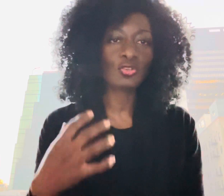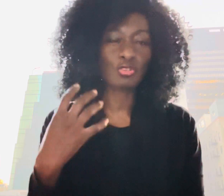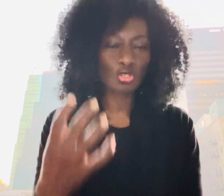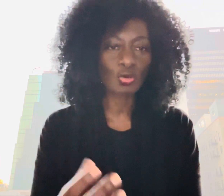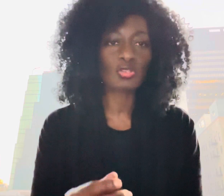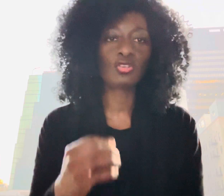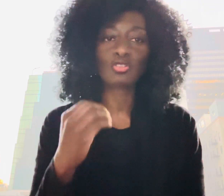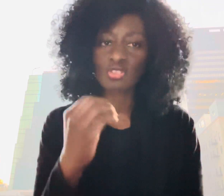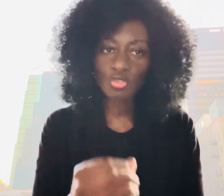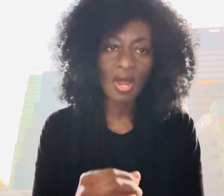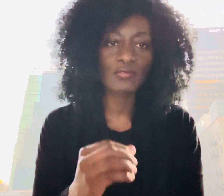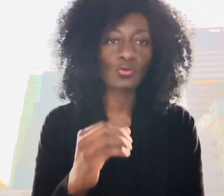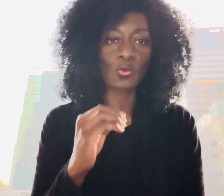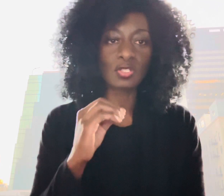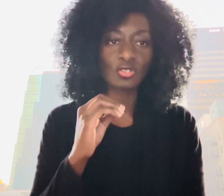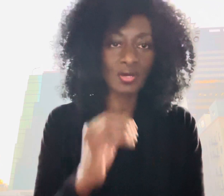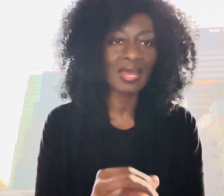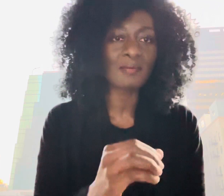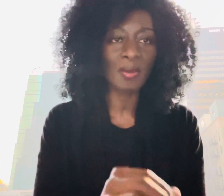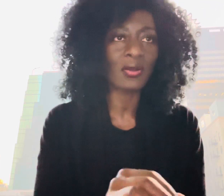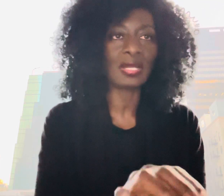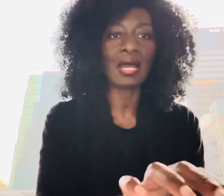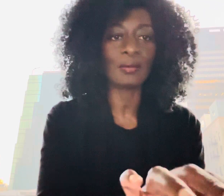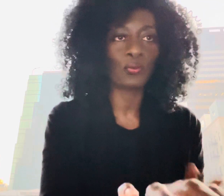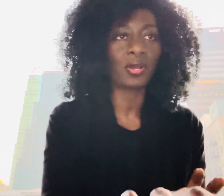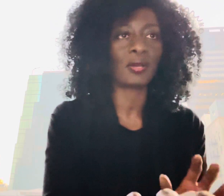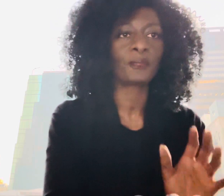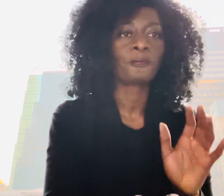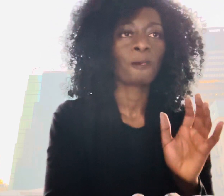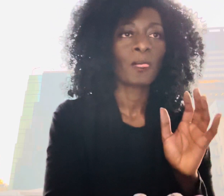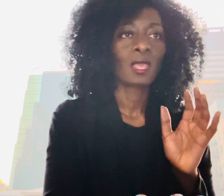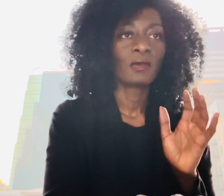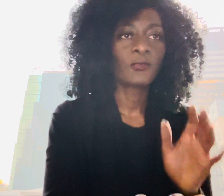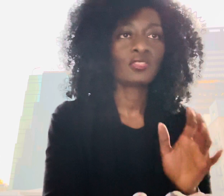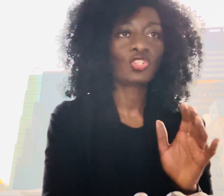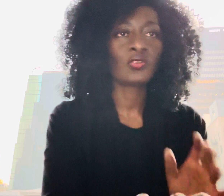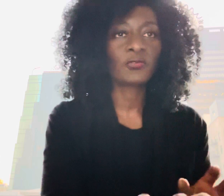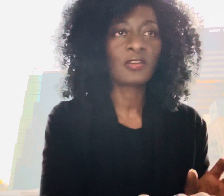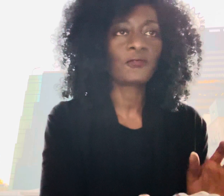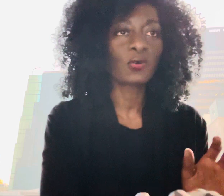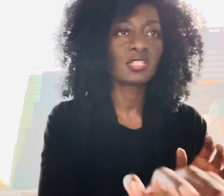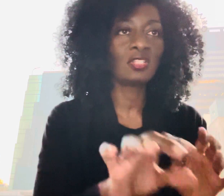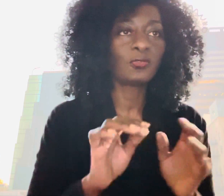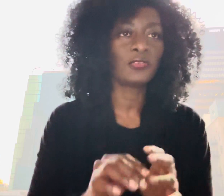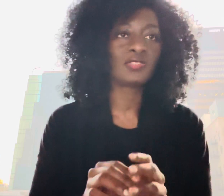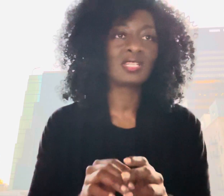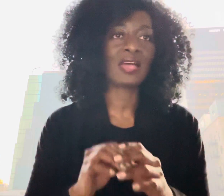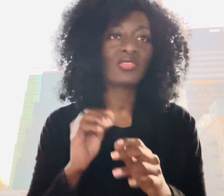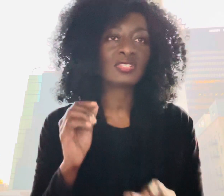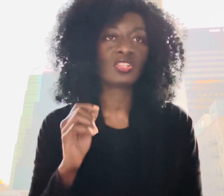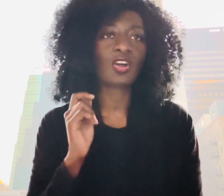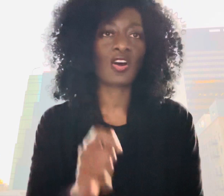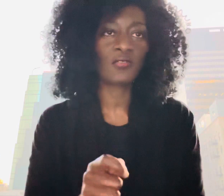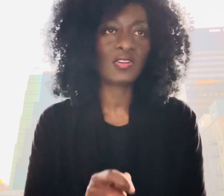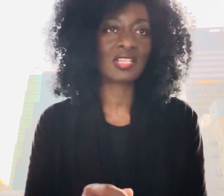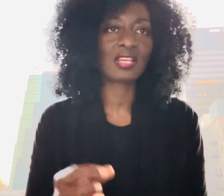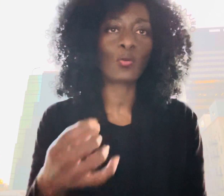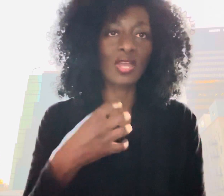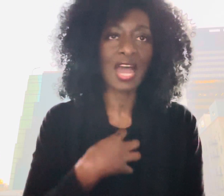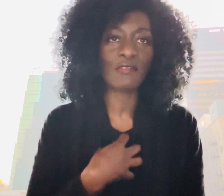to try to strive towards you know getting better at prayer first john 5 14 to 15 and this is the confidence that we have